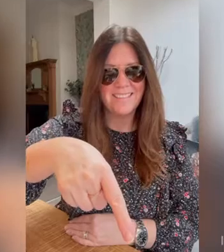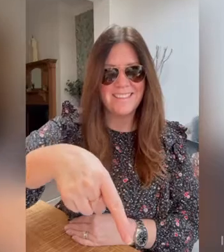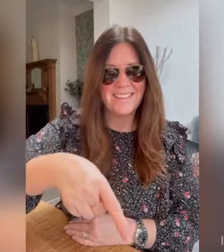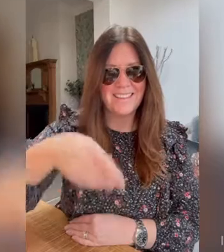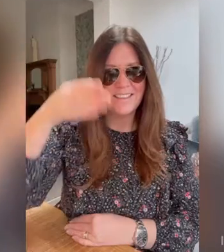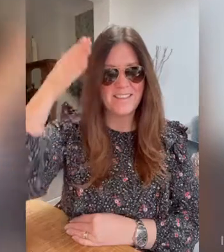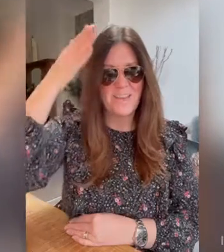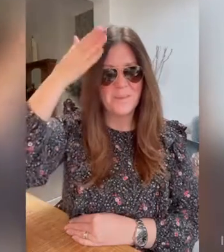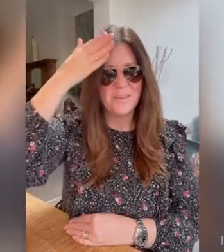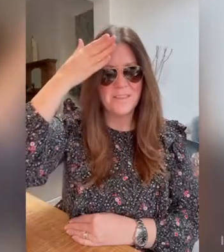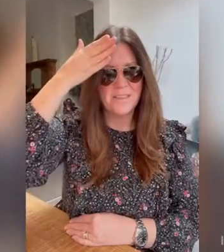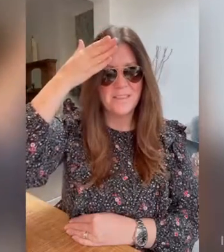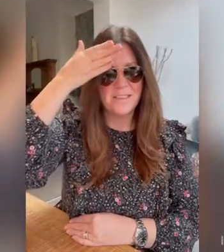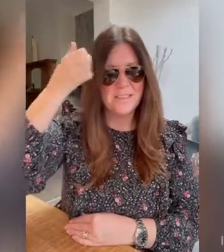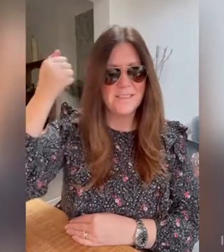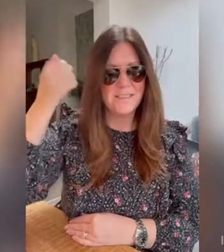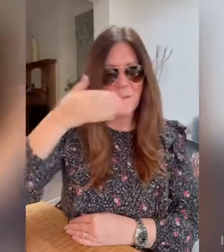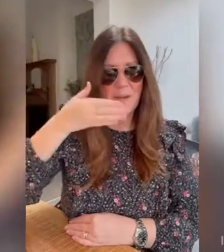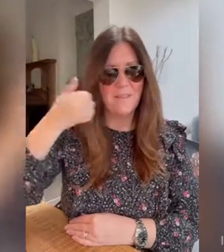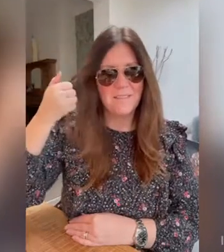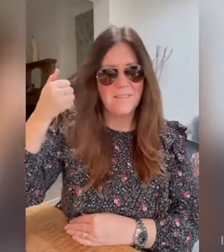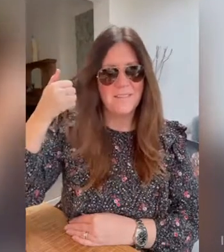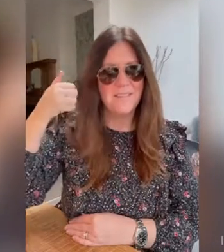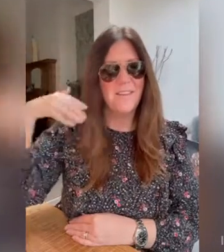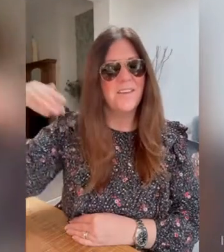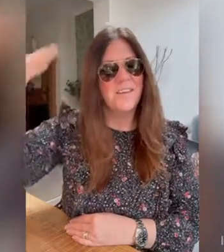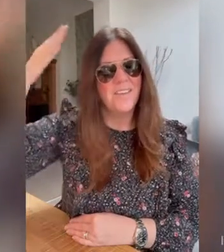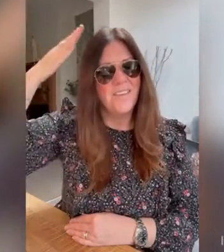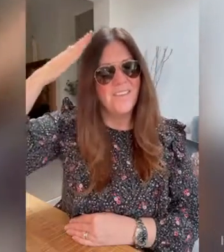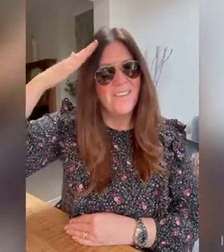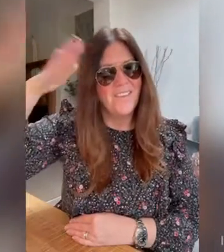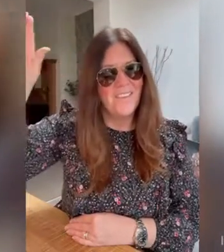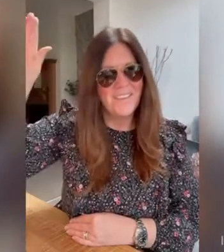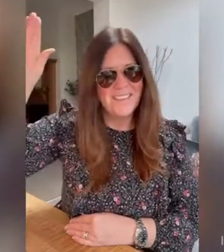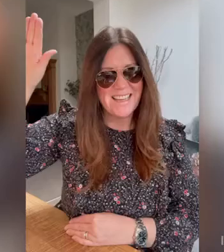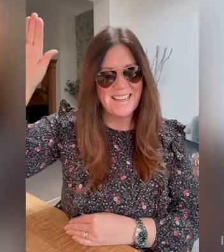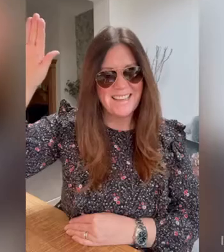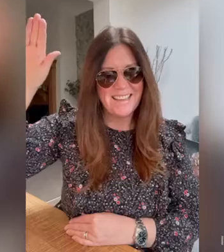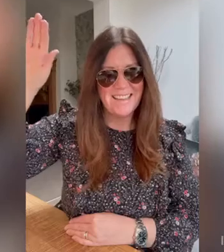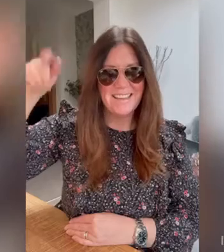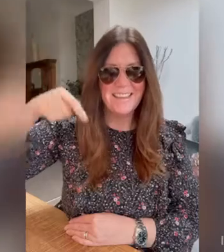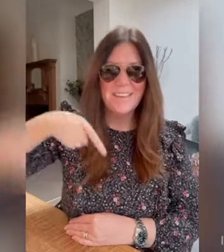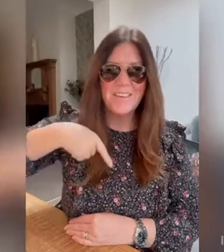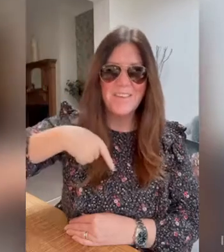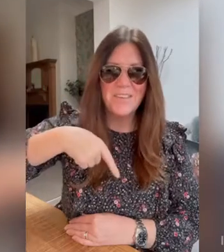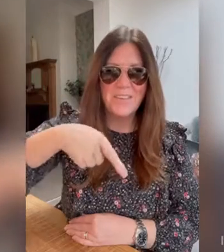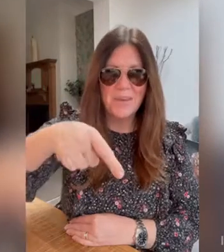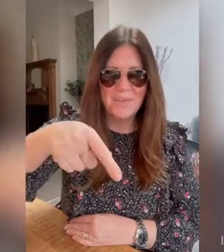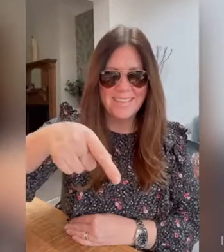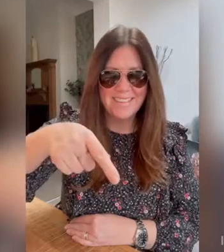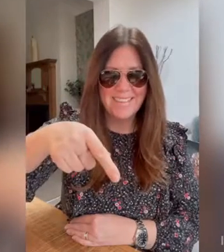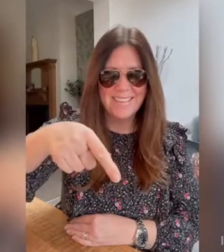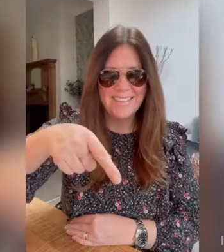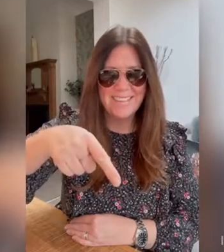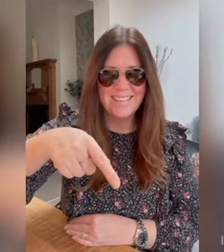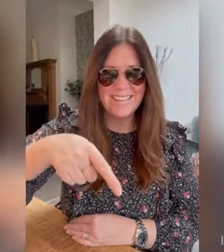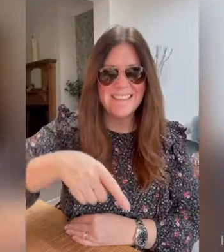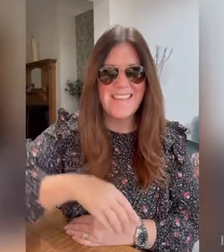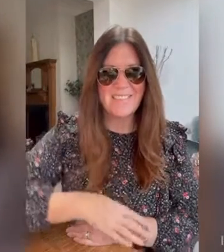So that was summer, holiday, going. So have you